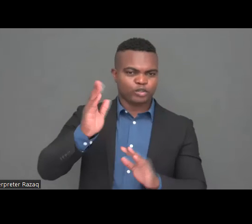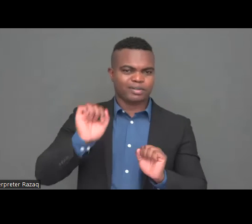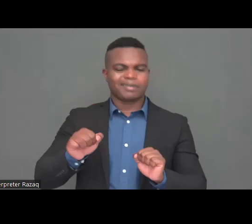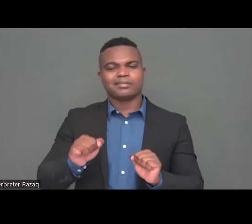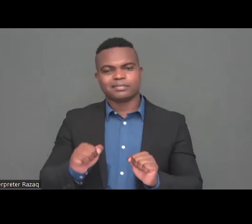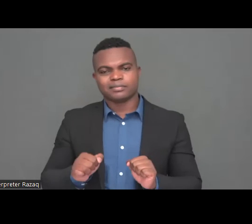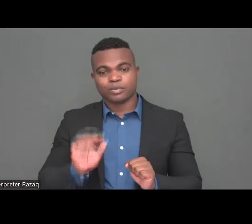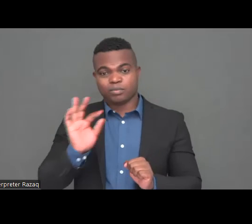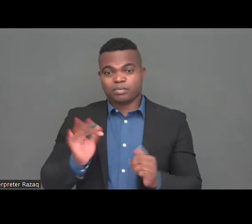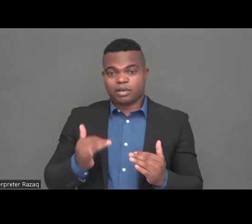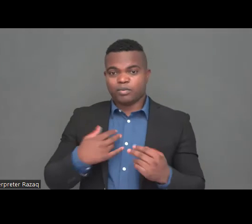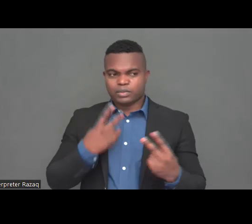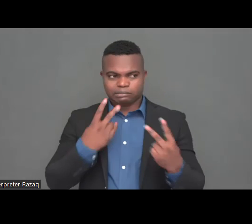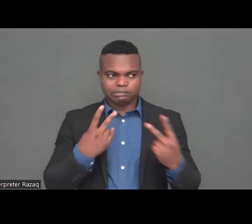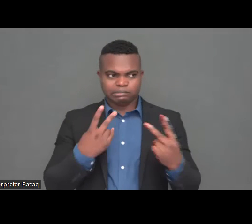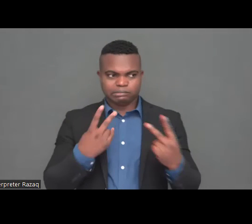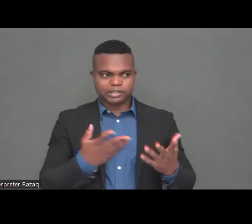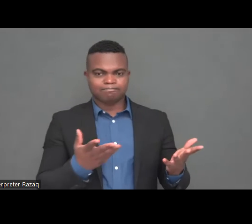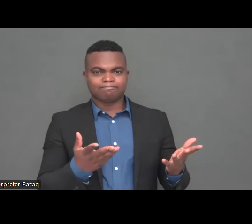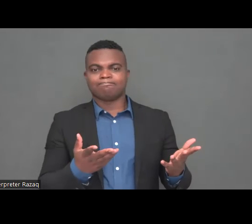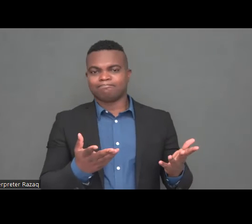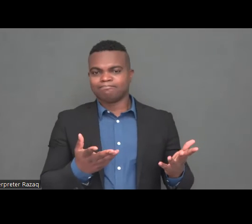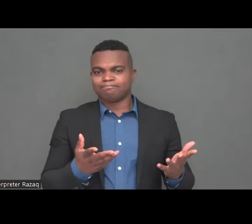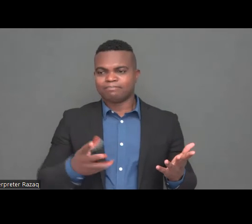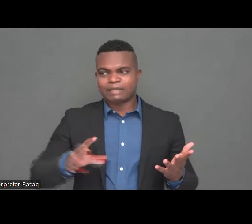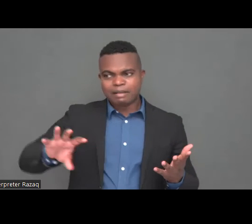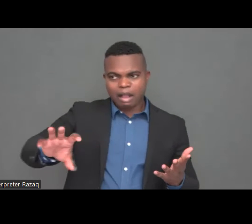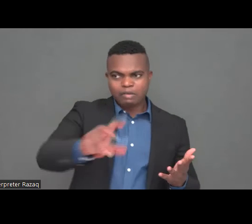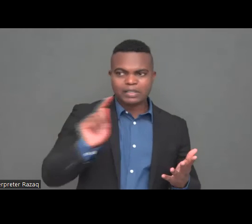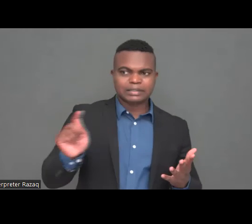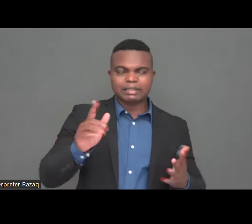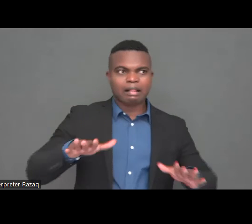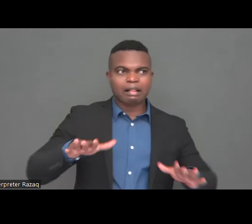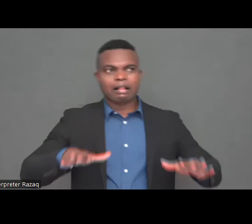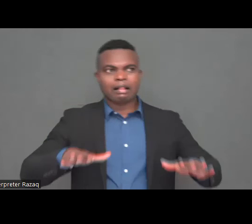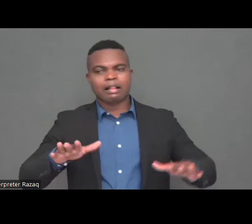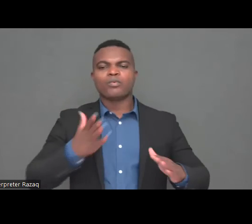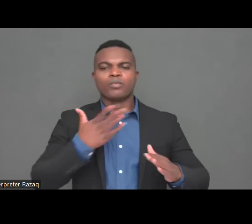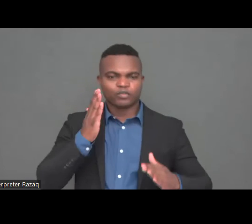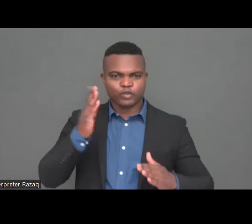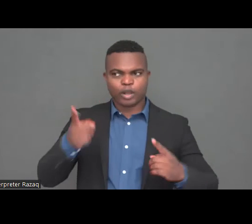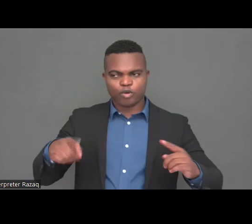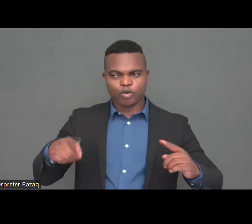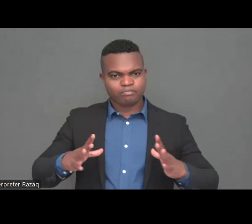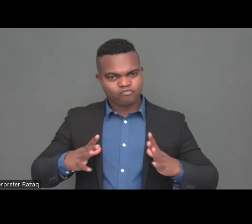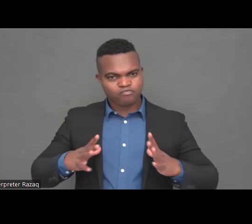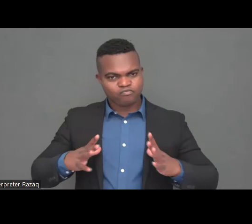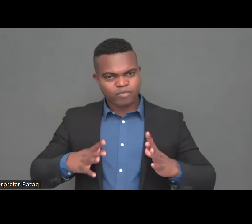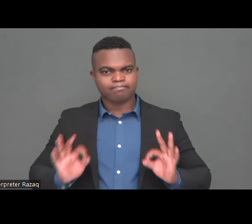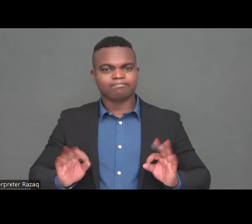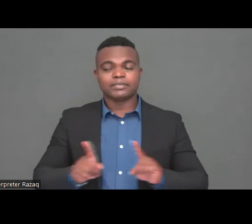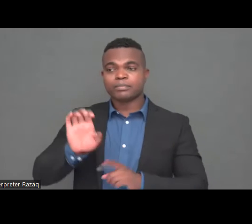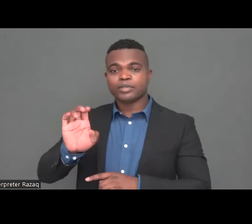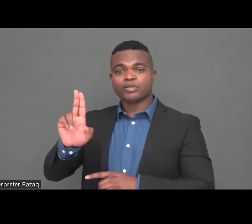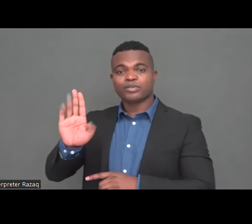for a situation and I would say we are not ready we have only point number 11 in our conventional rights